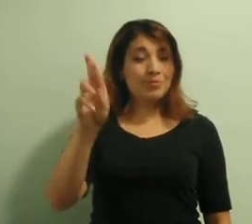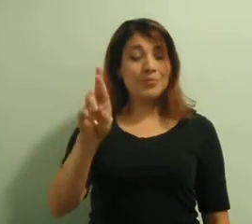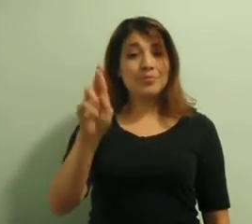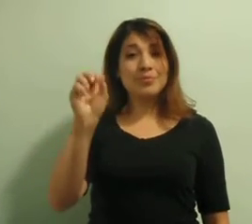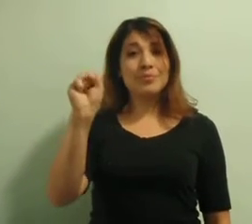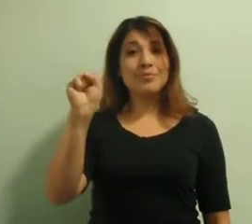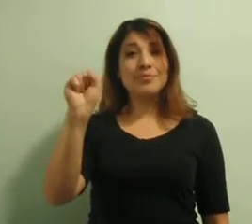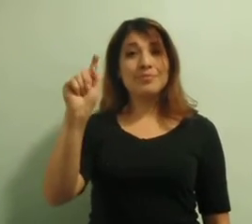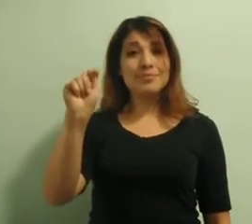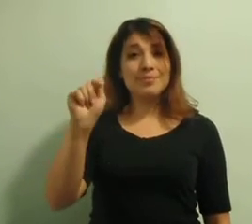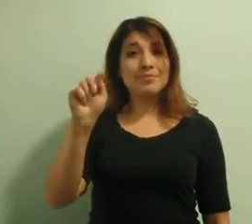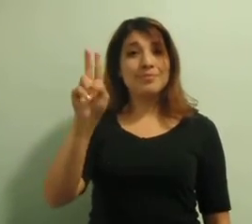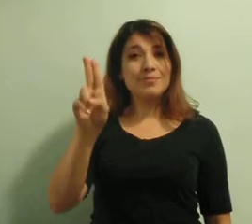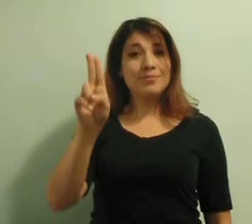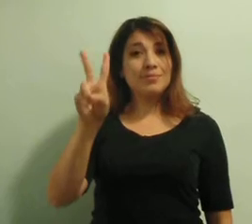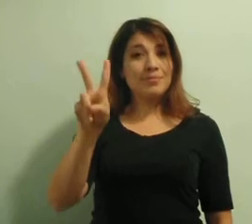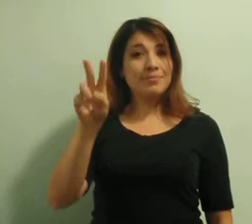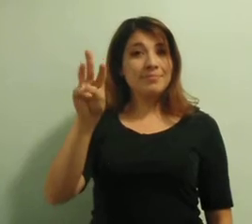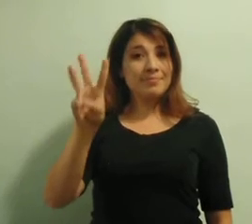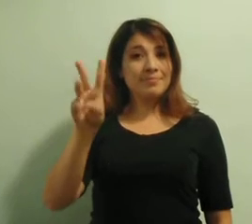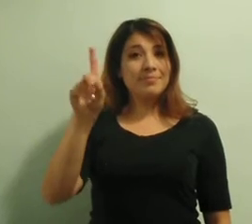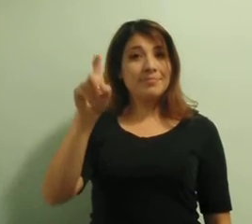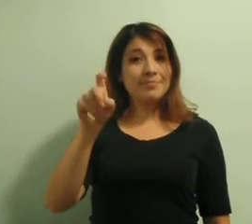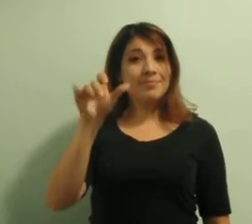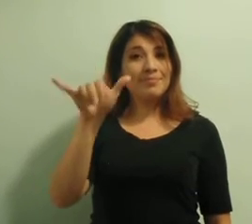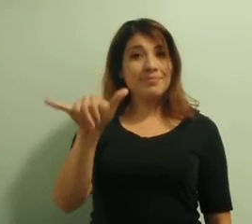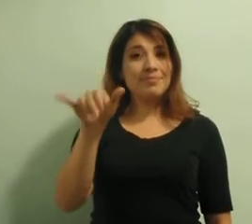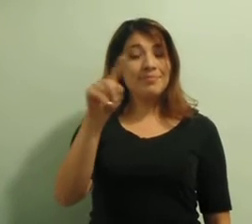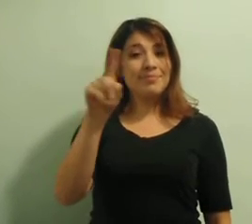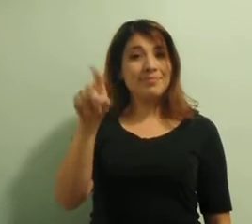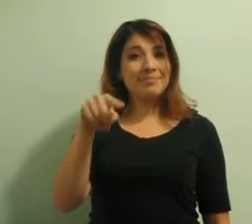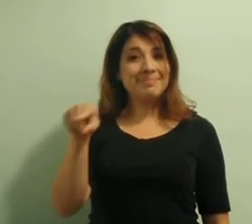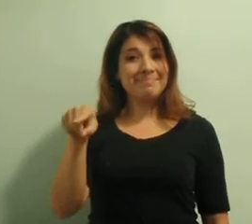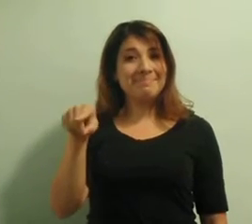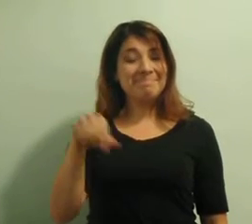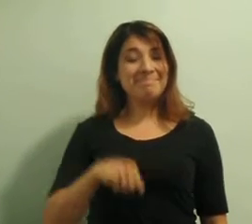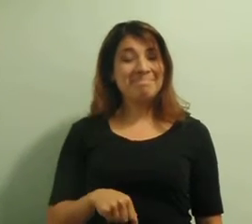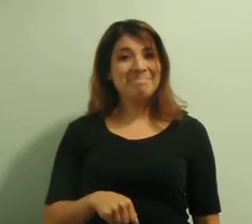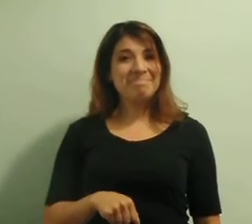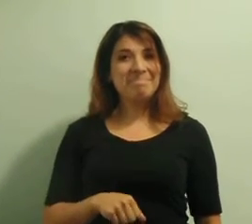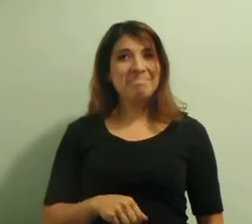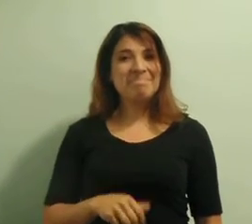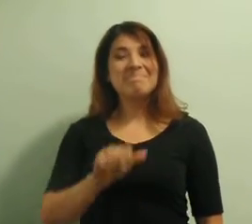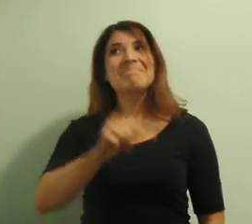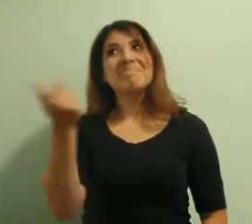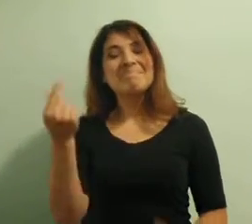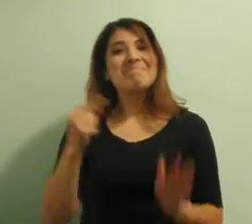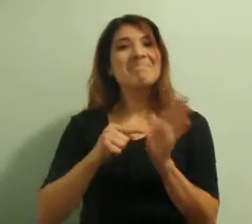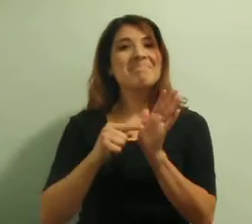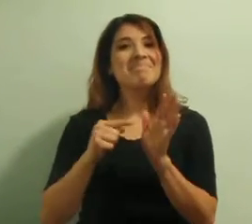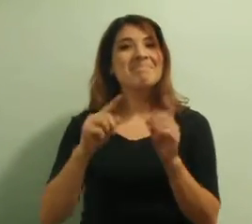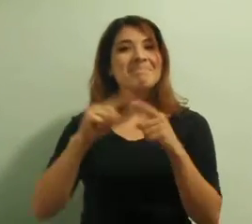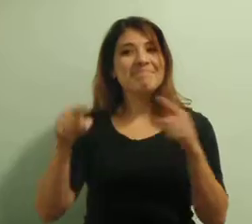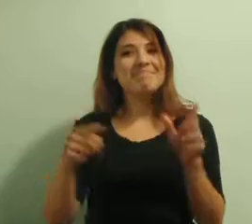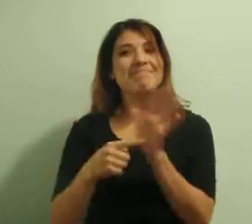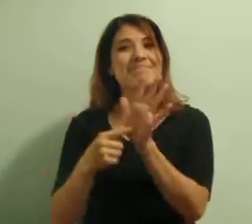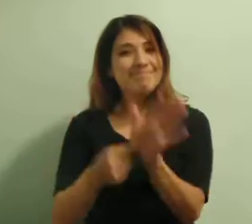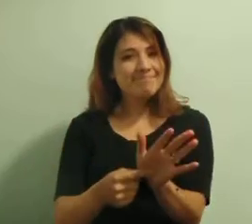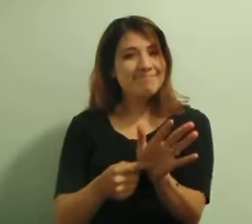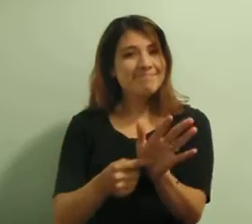Q, R, S, T, U, V, W, X, Y, and Z. Some other signs that I would